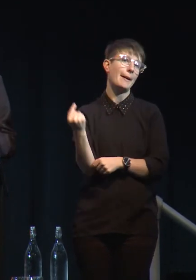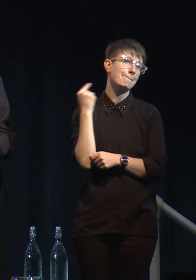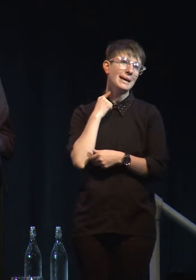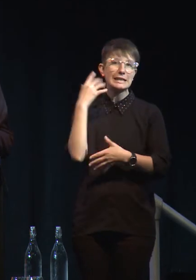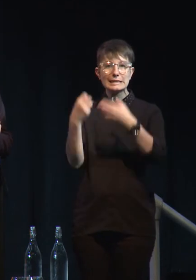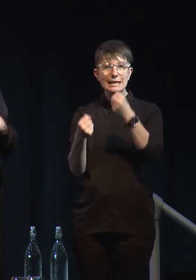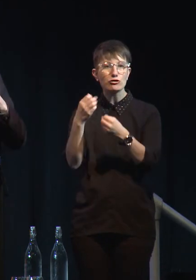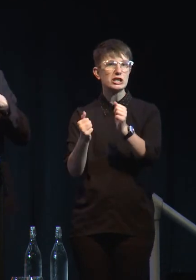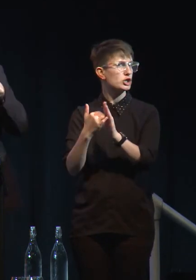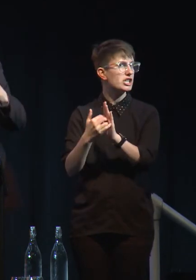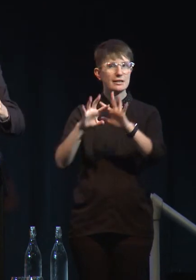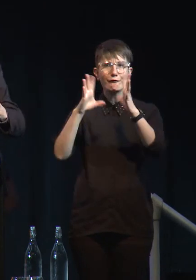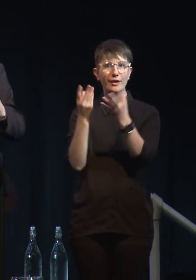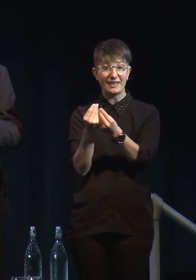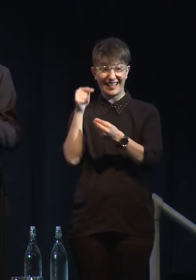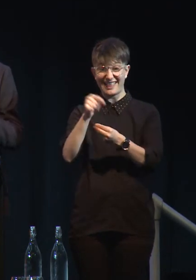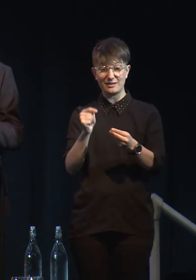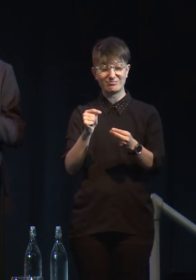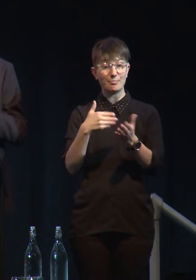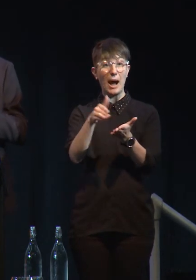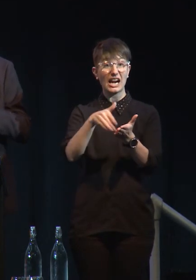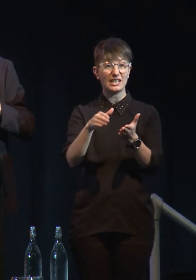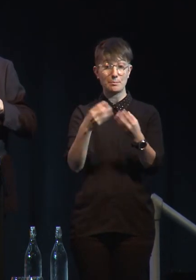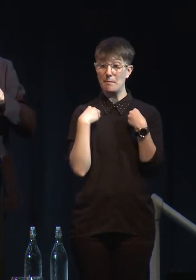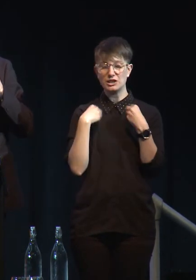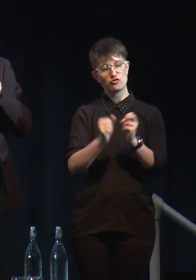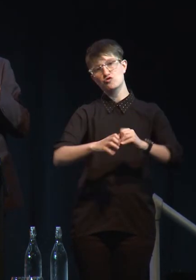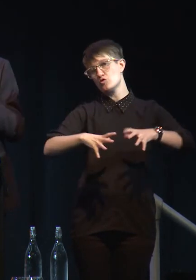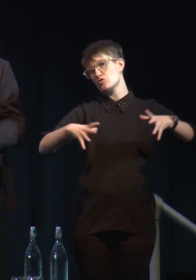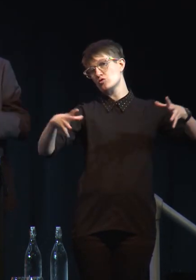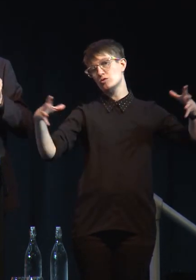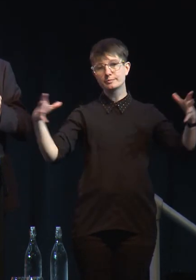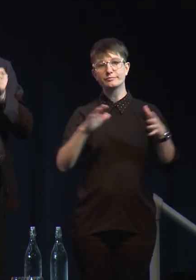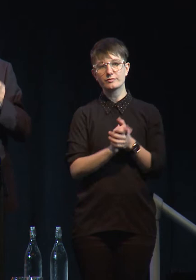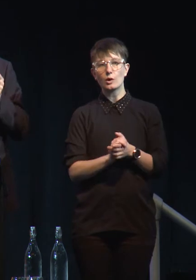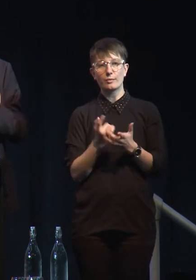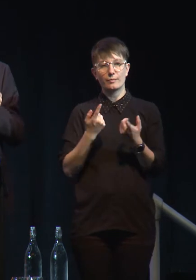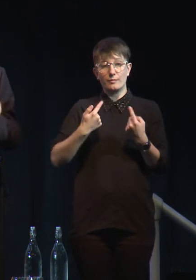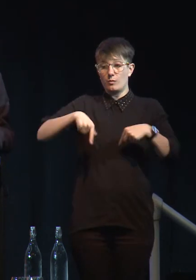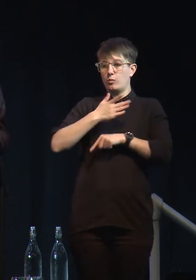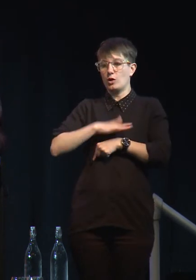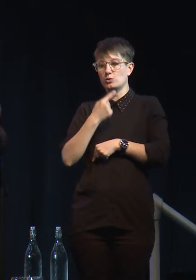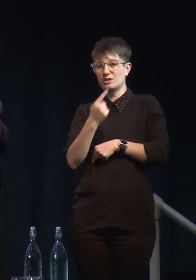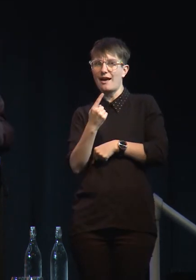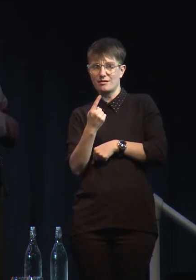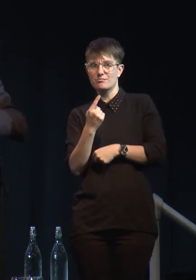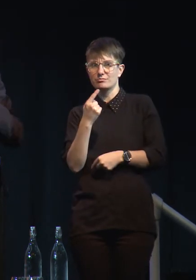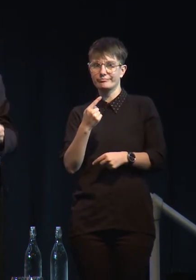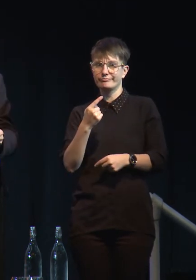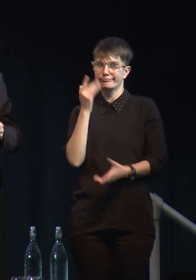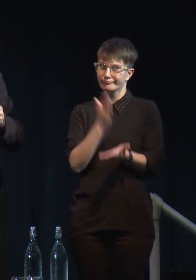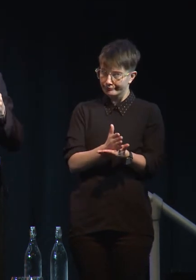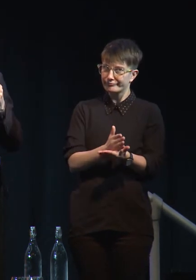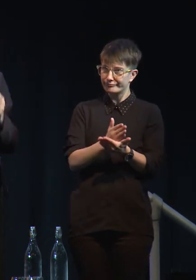So the point that we're driving toward here is that if the future is changing in that direction, we need to be